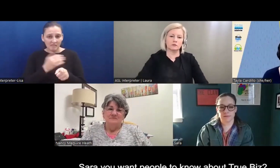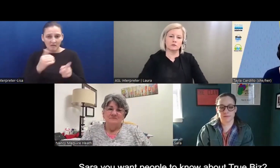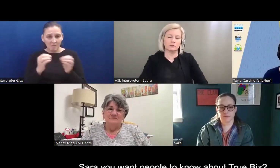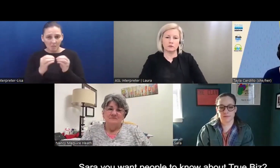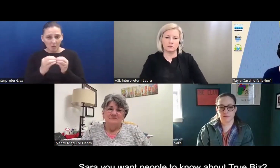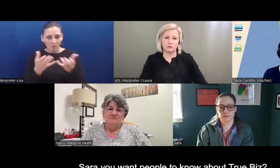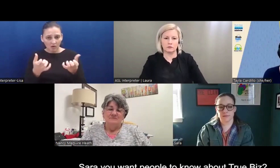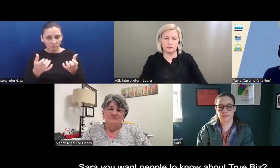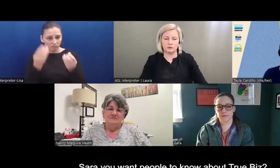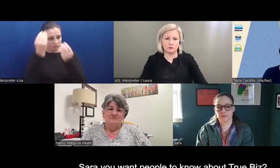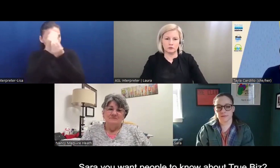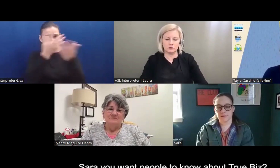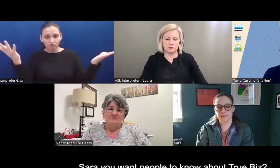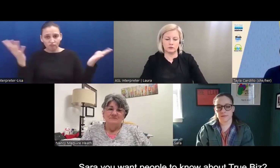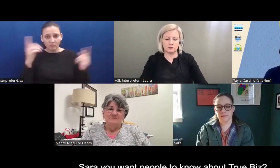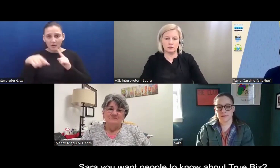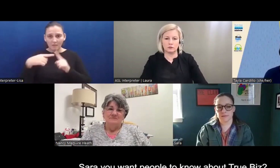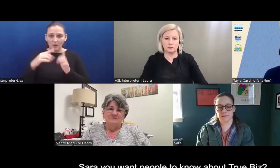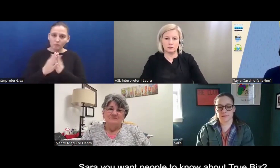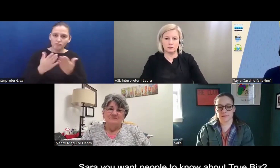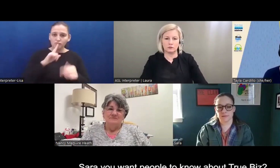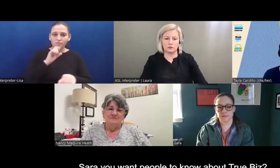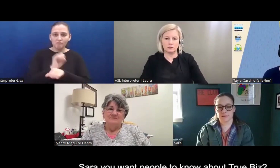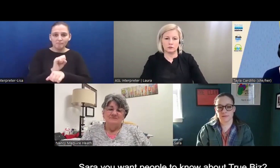people to know about Truebiz?